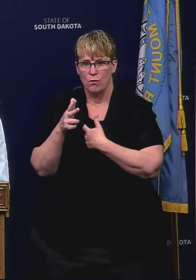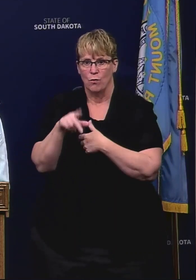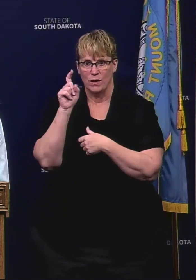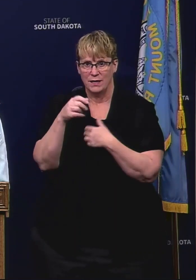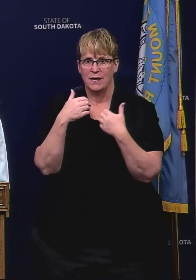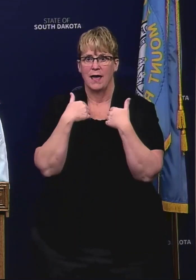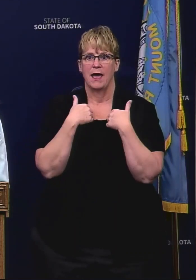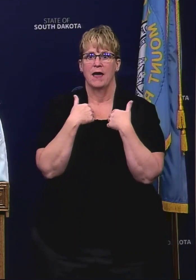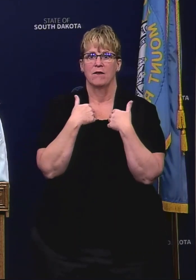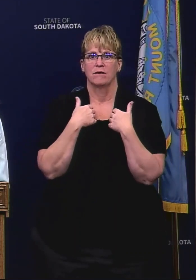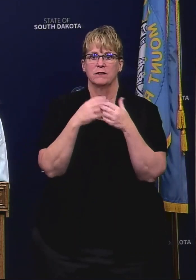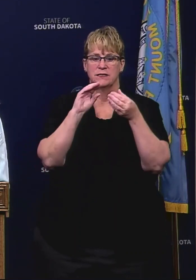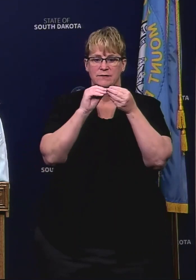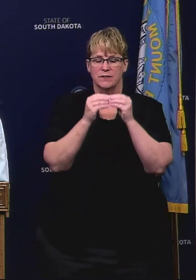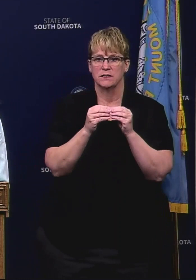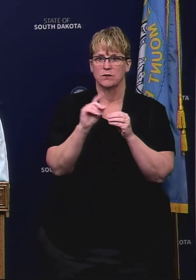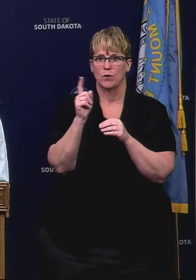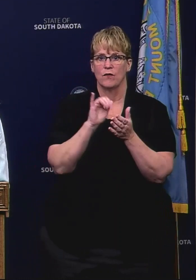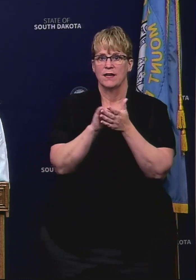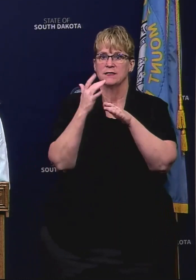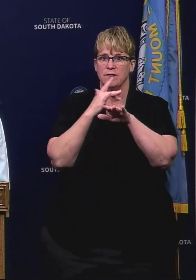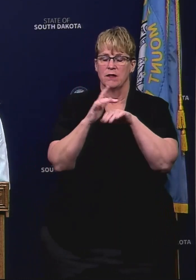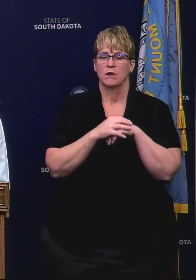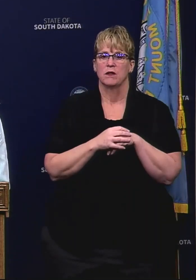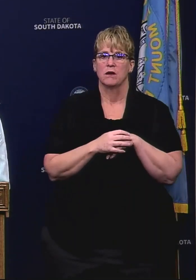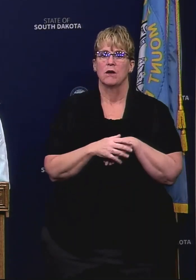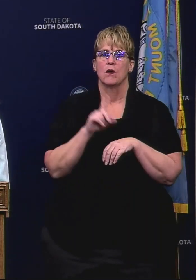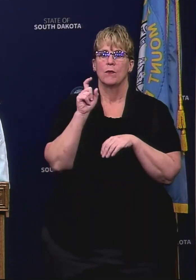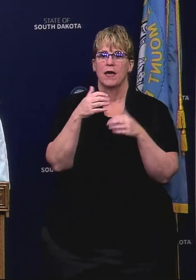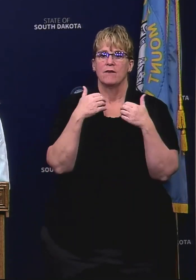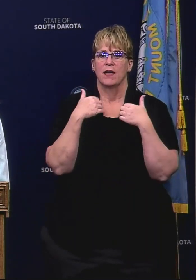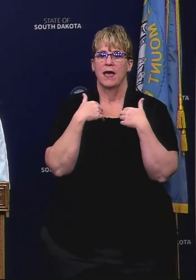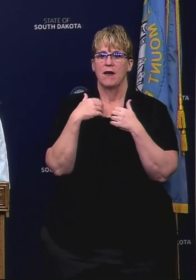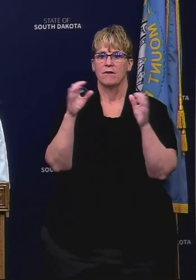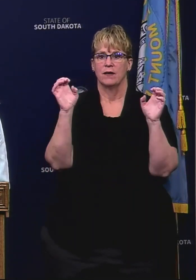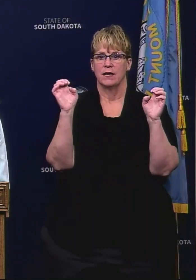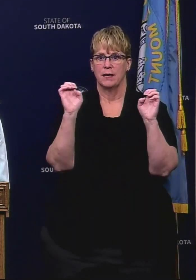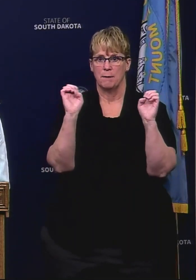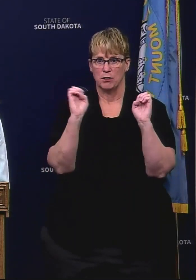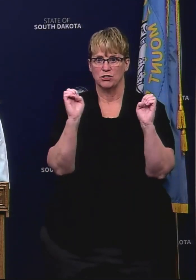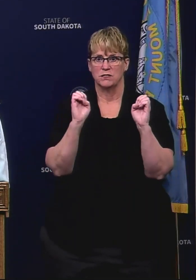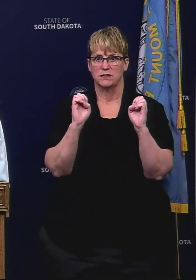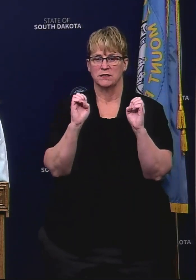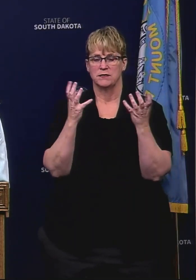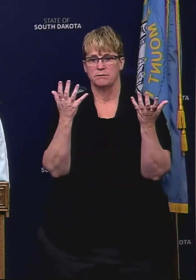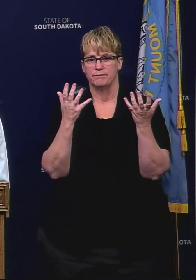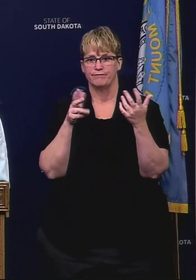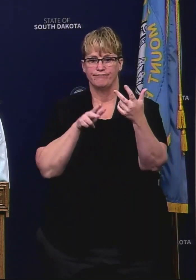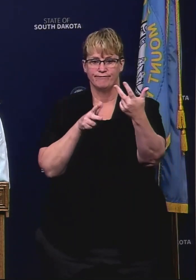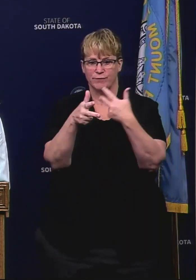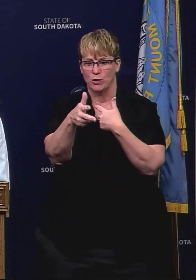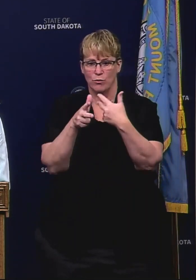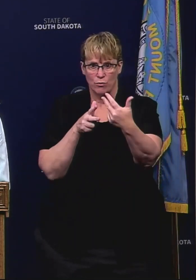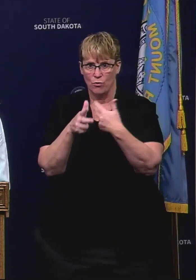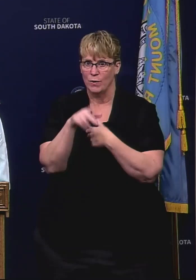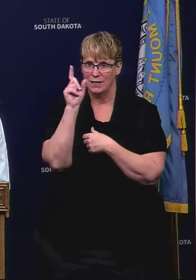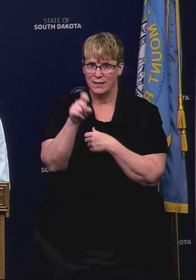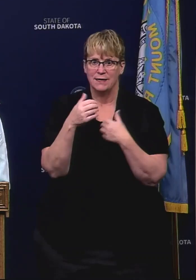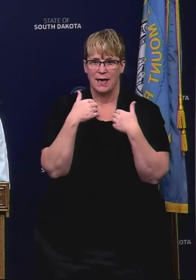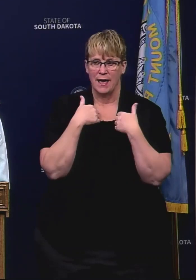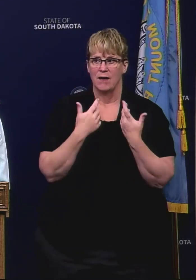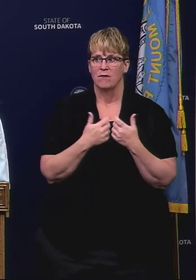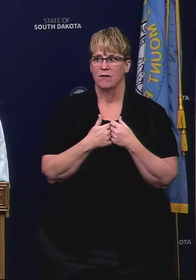and do maintenance where available and we have to allow emergency services to come through so all of that